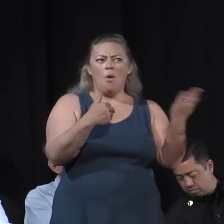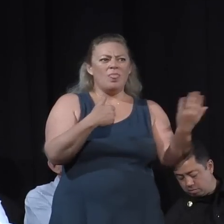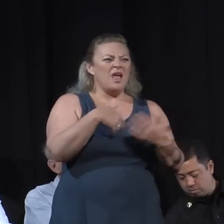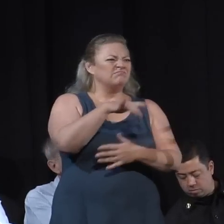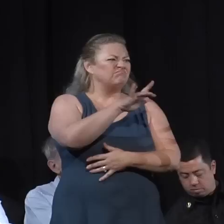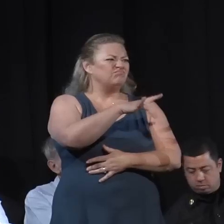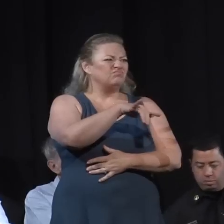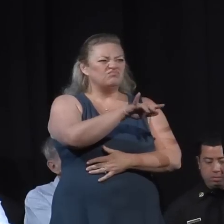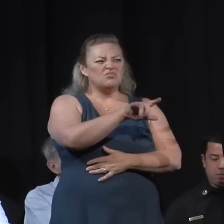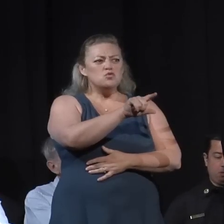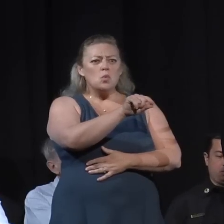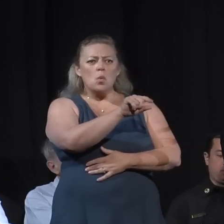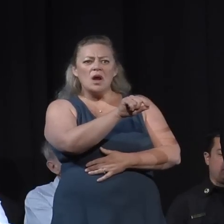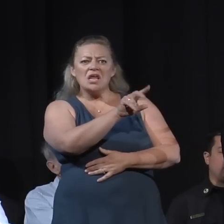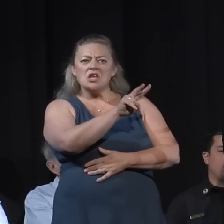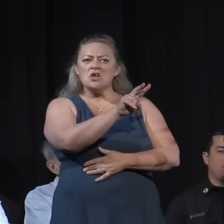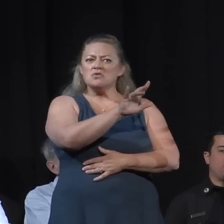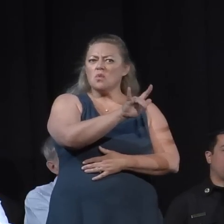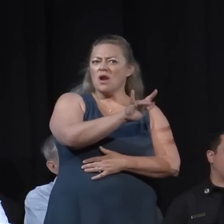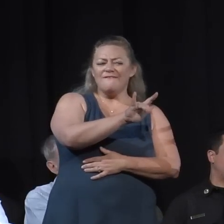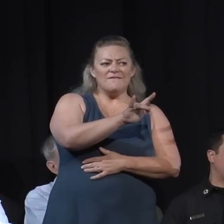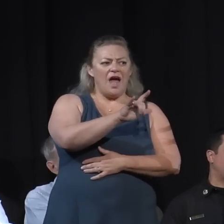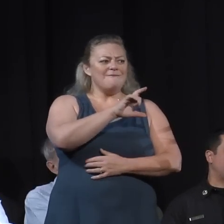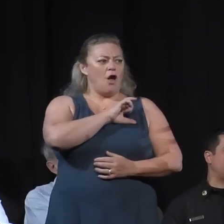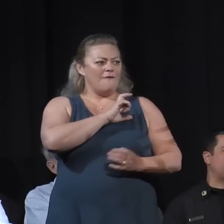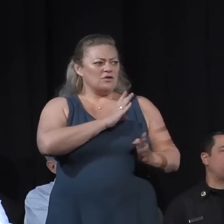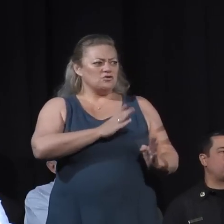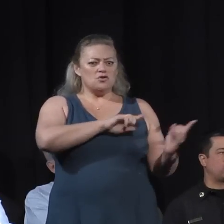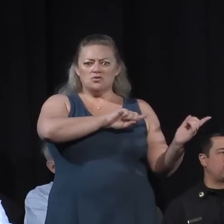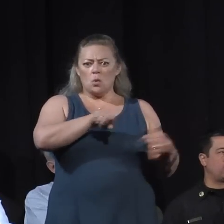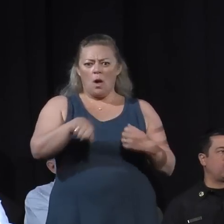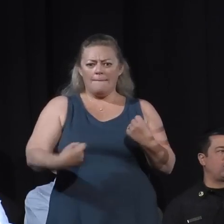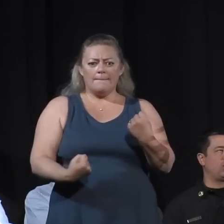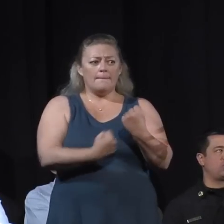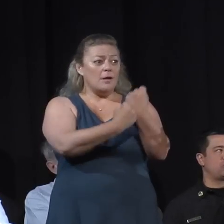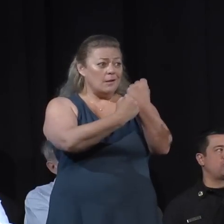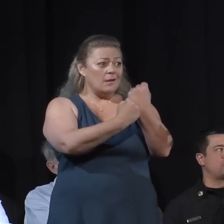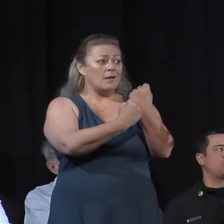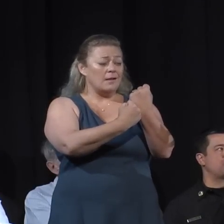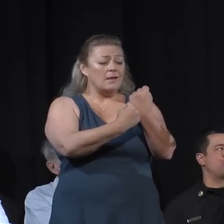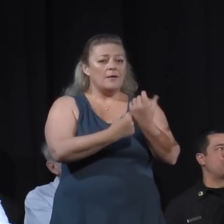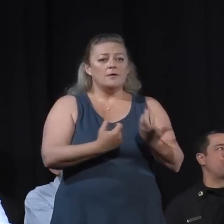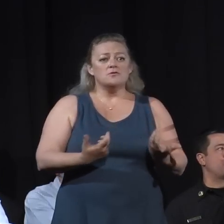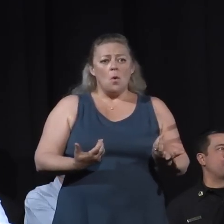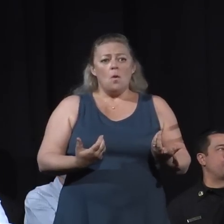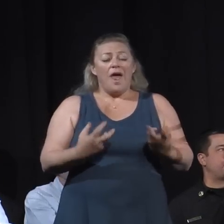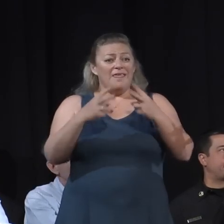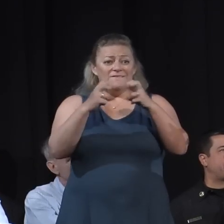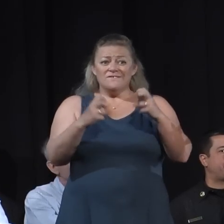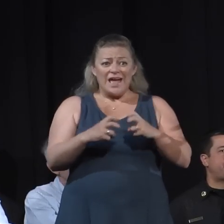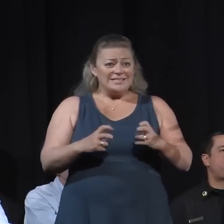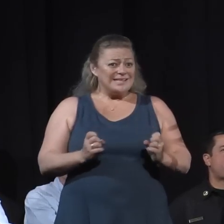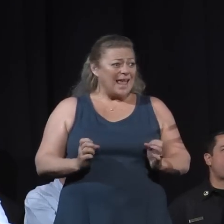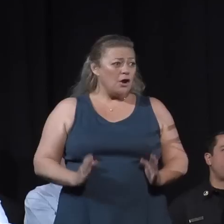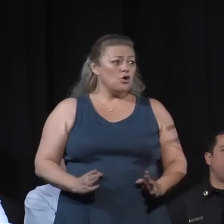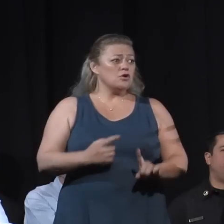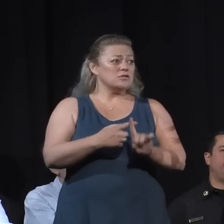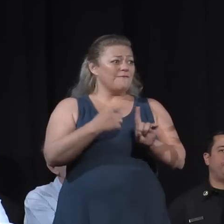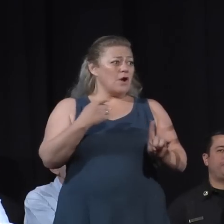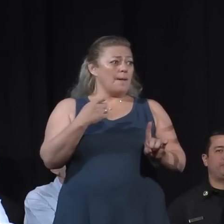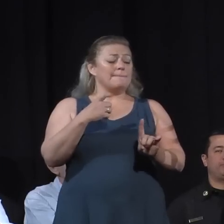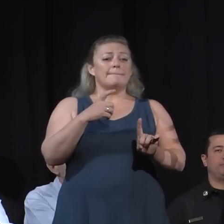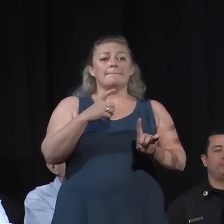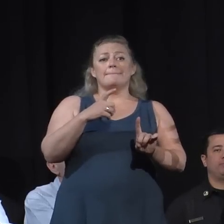officers, their officers to help us. The California Highway Patrol and our district attorney investigators have been out with us, and it's been